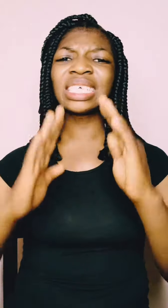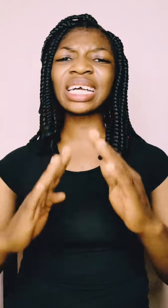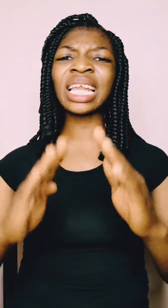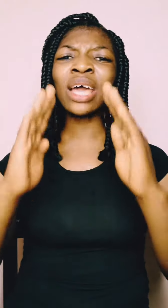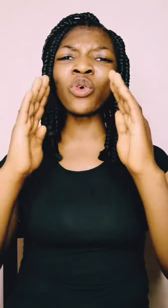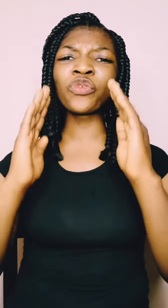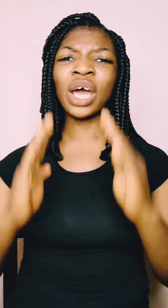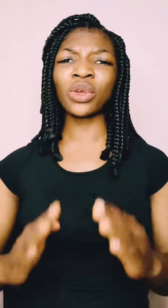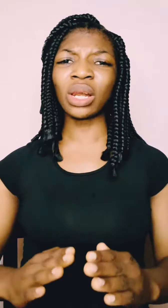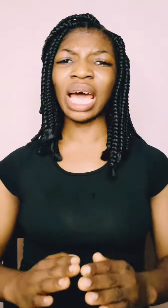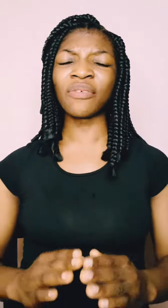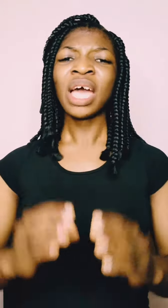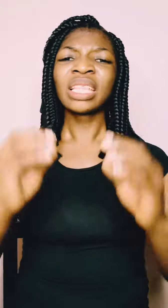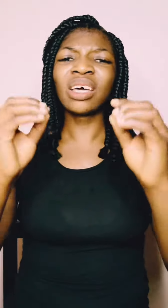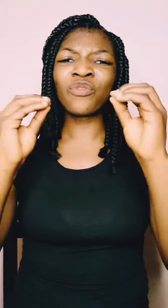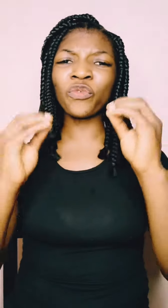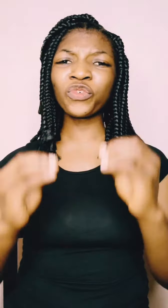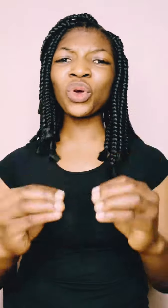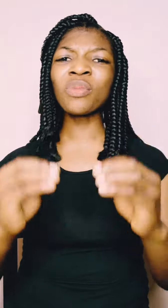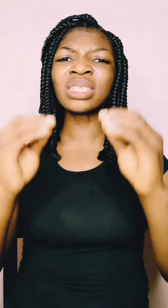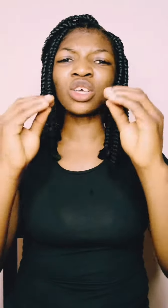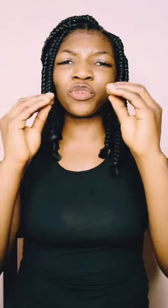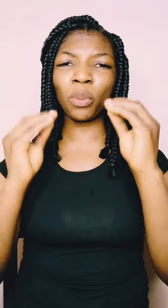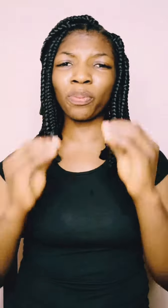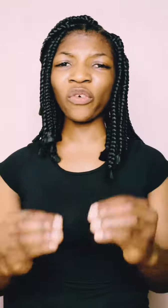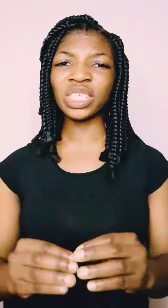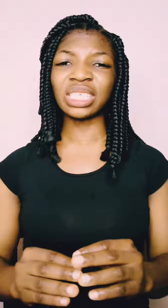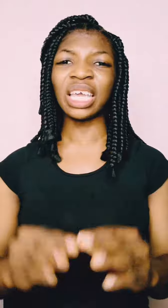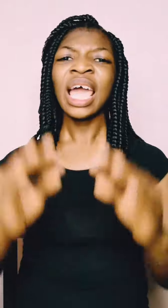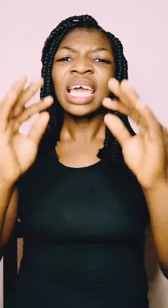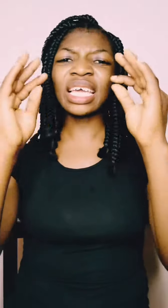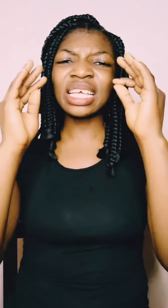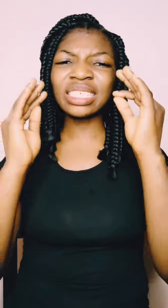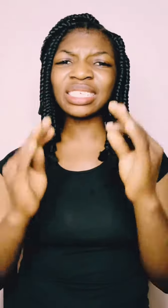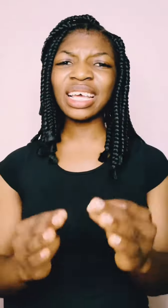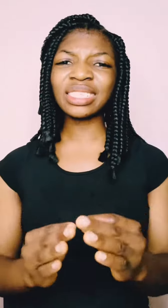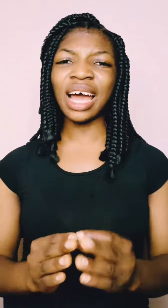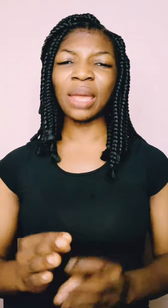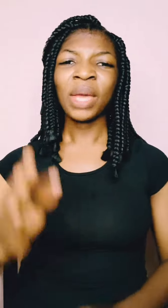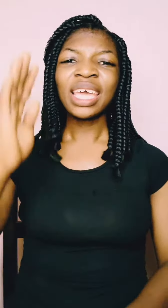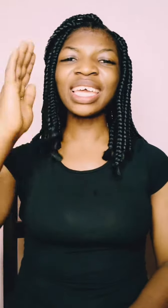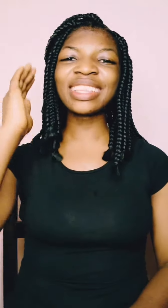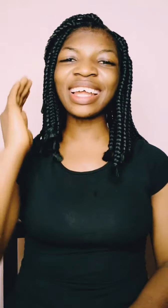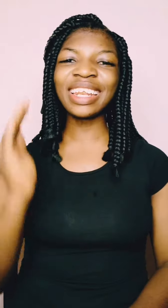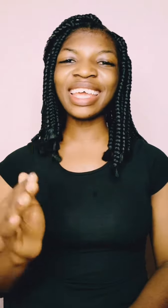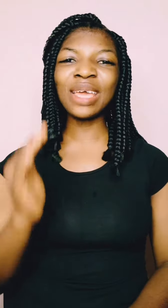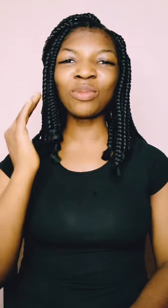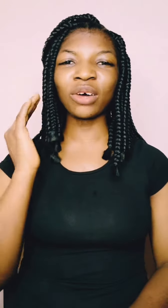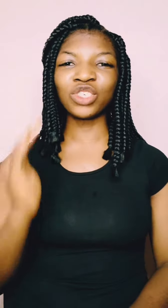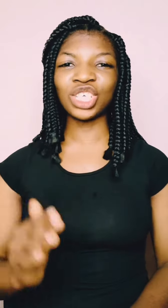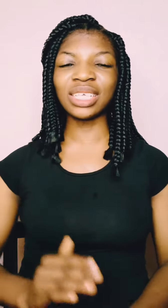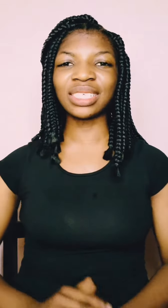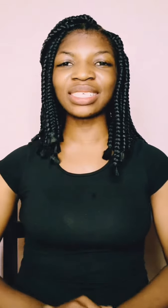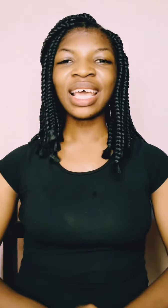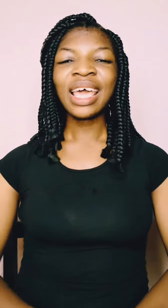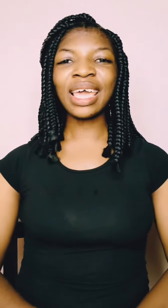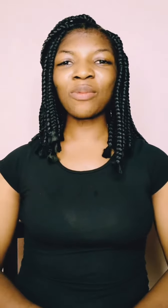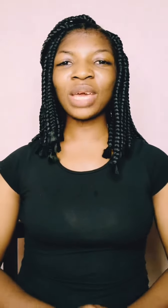declare over your life the fulfillment of your prophecy in its set time in the name of Jesus. Amen.